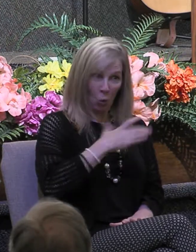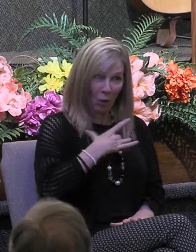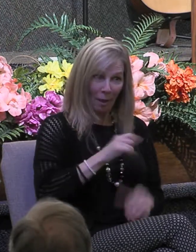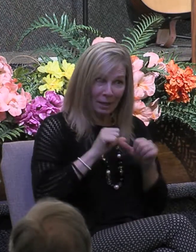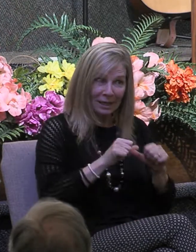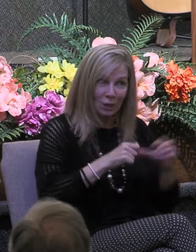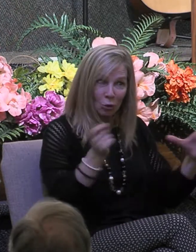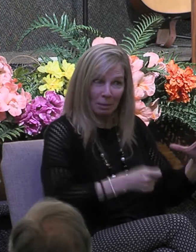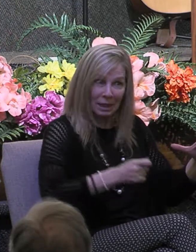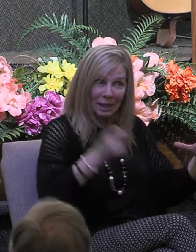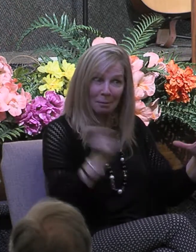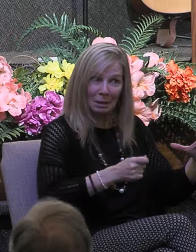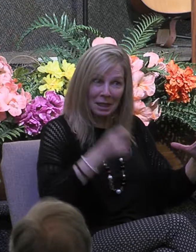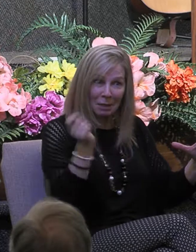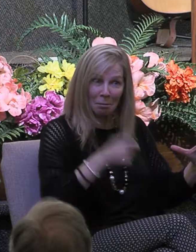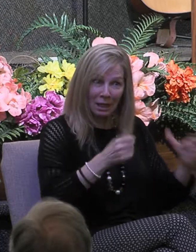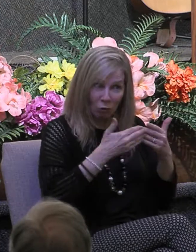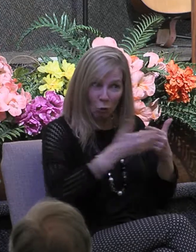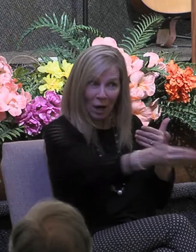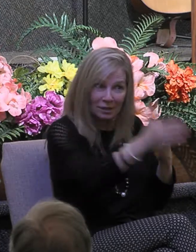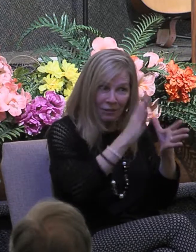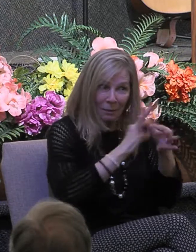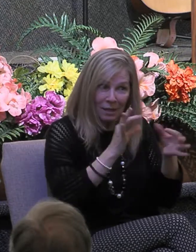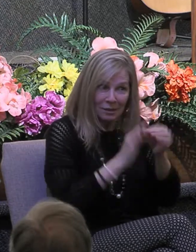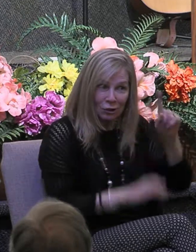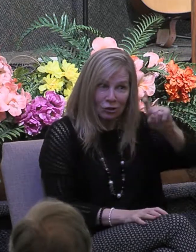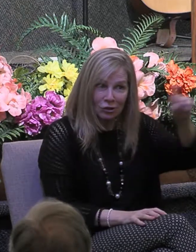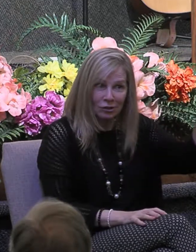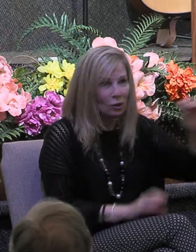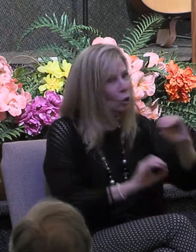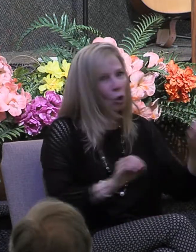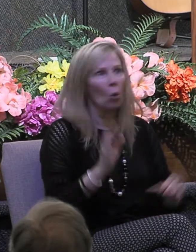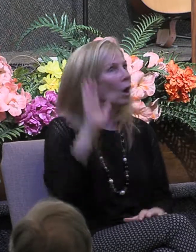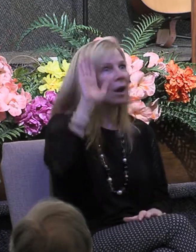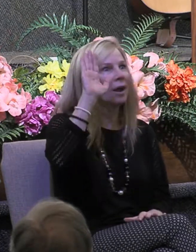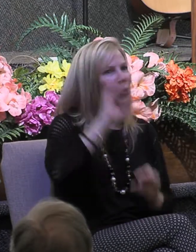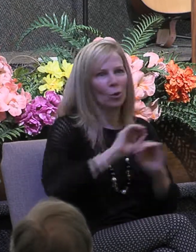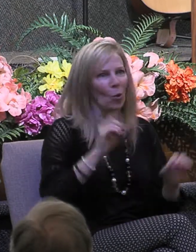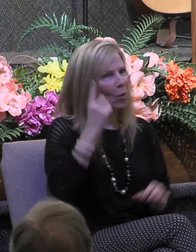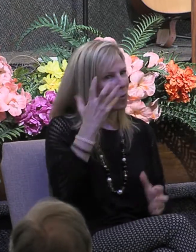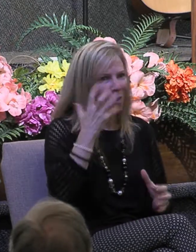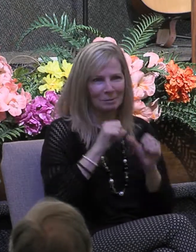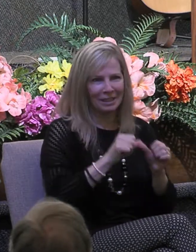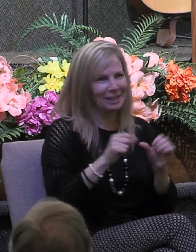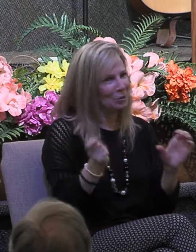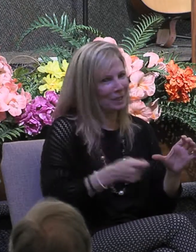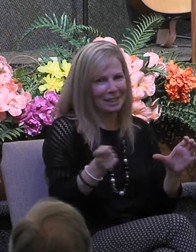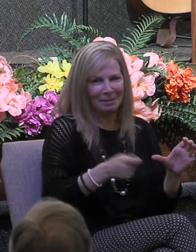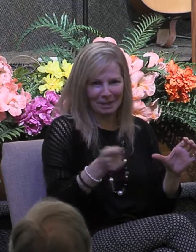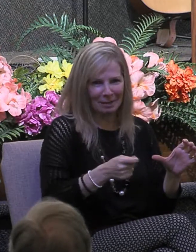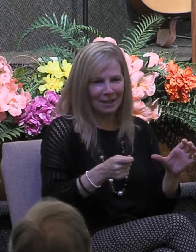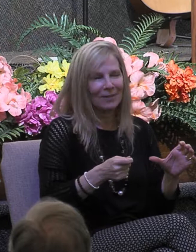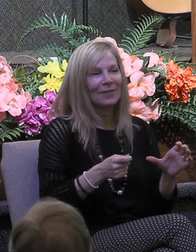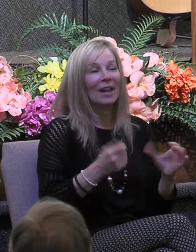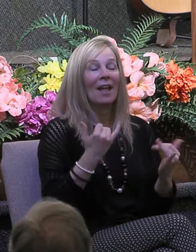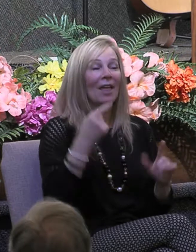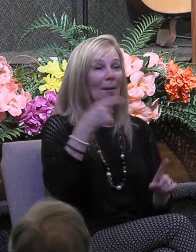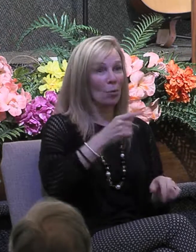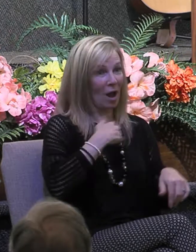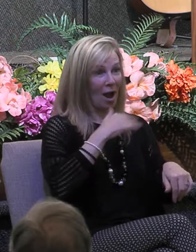continue beating the pot for the remainder of the message no one wants me to continue beating the pot at this point I remind them that this is what they